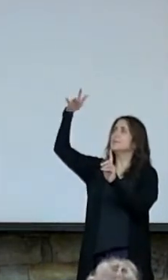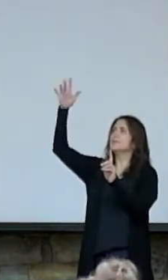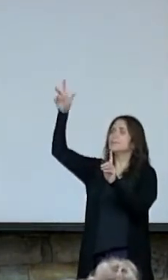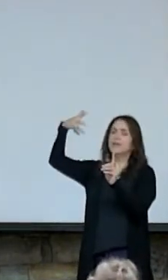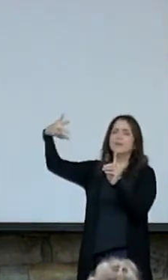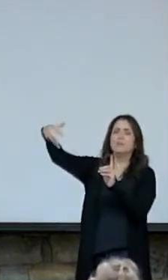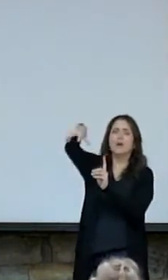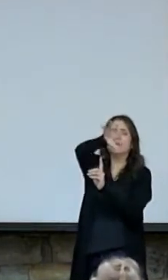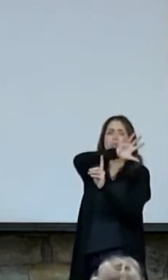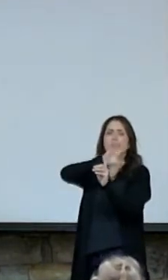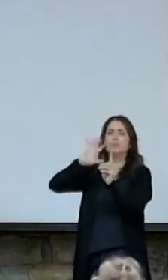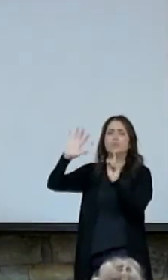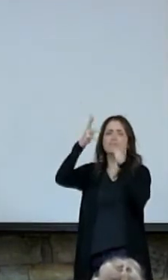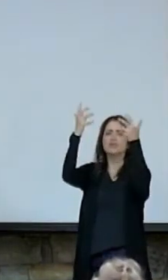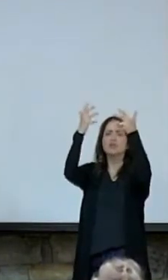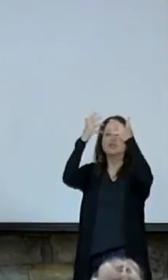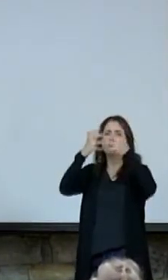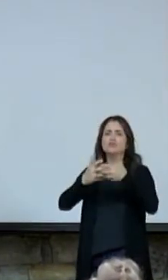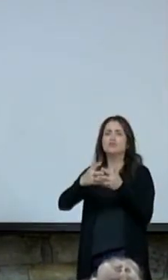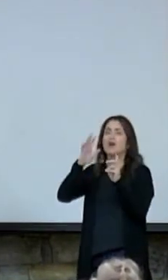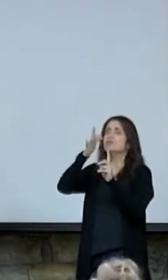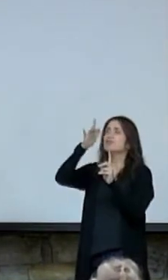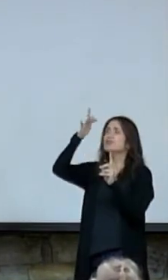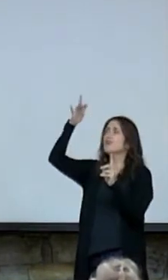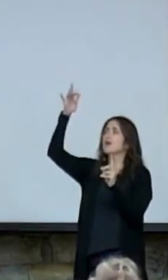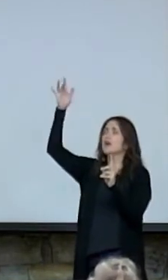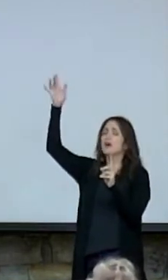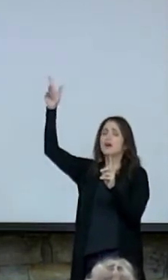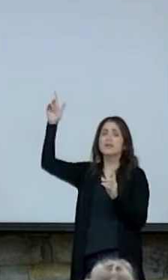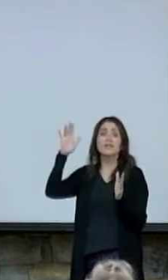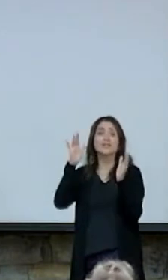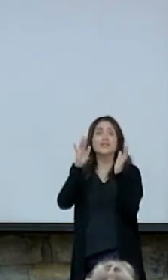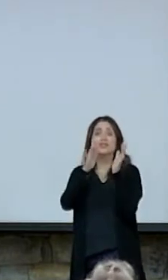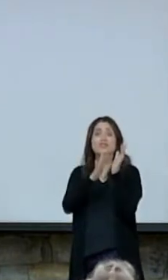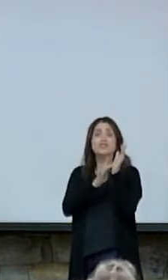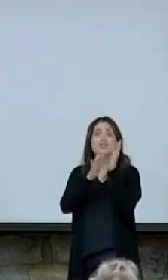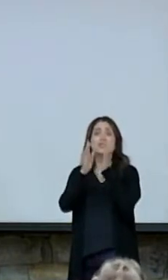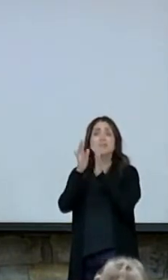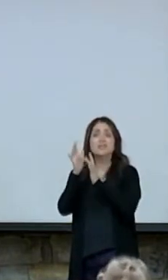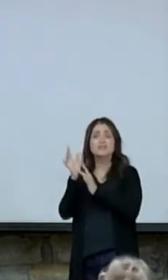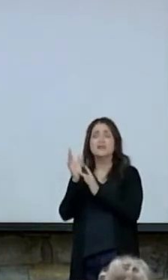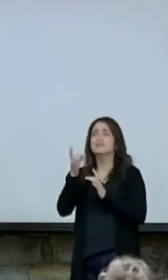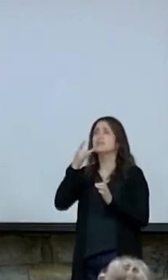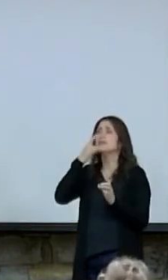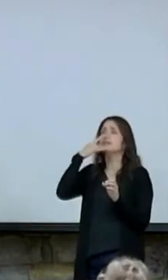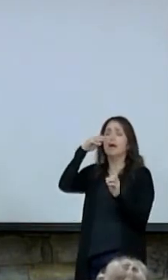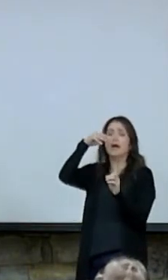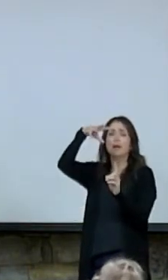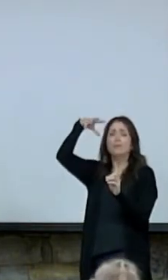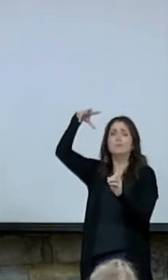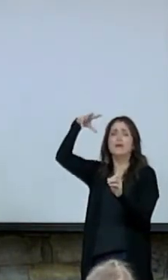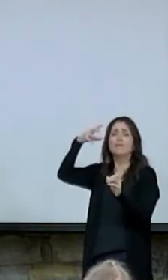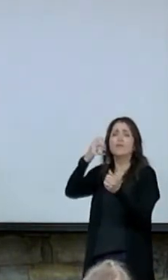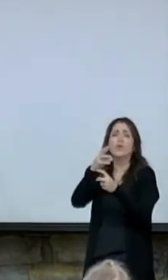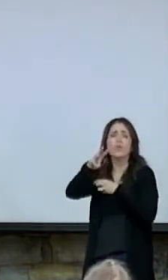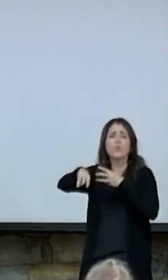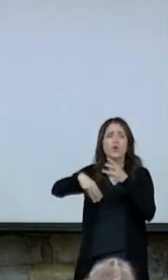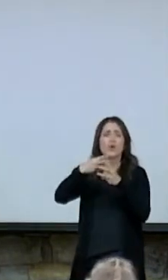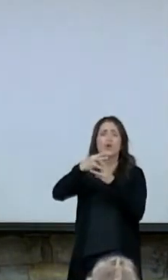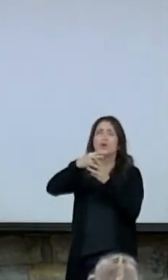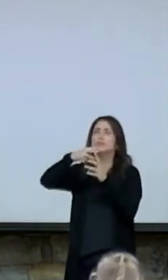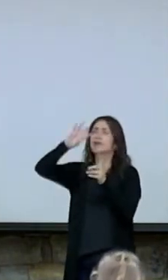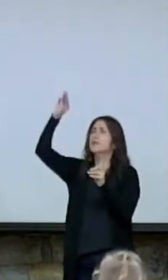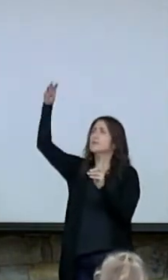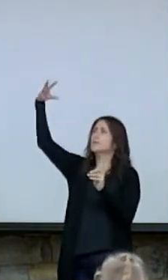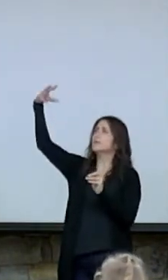of the darkness shining Jesus light of the world shine upon